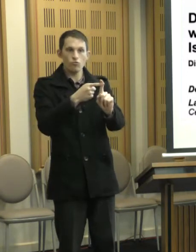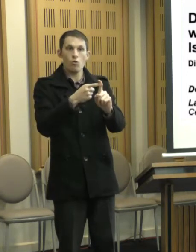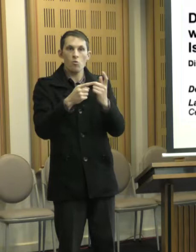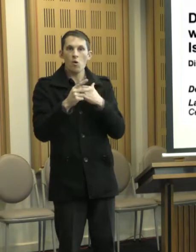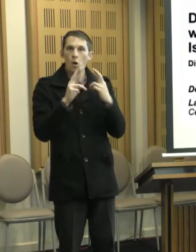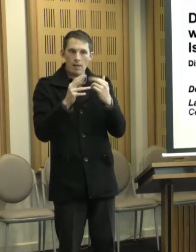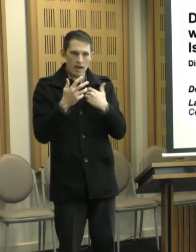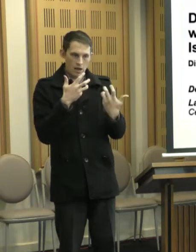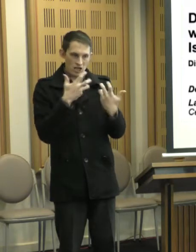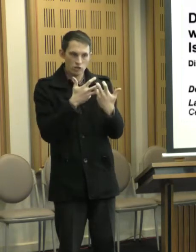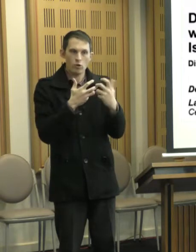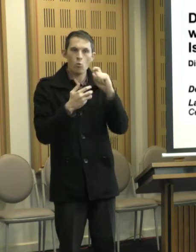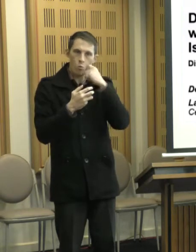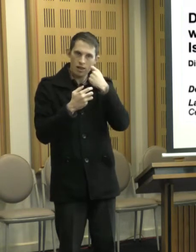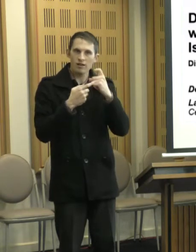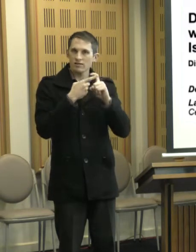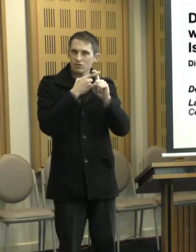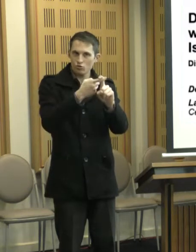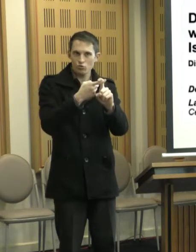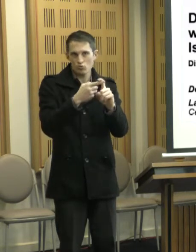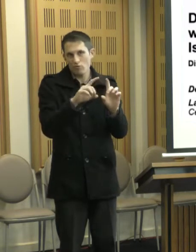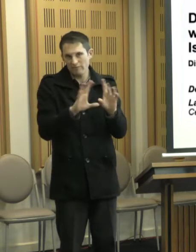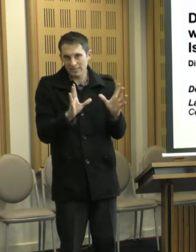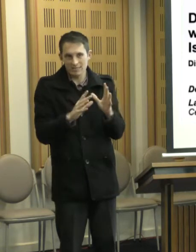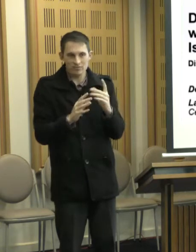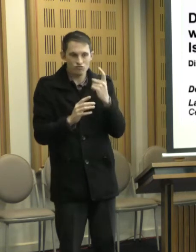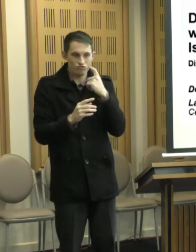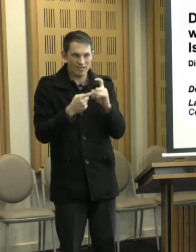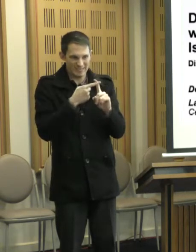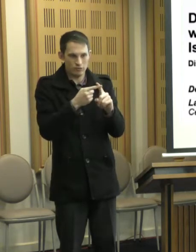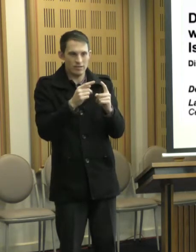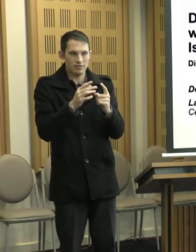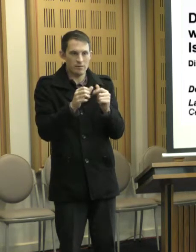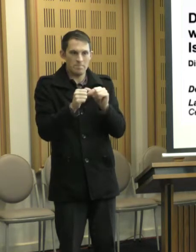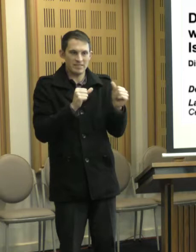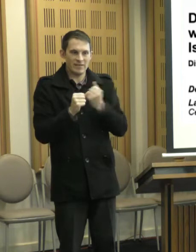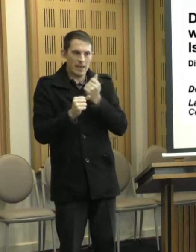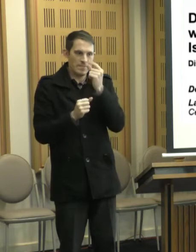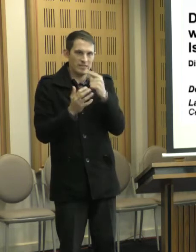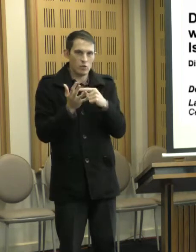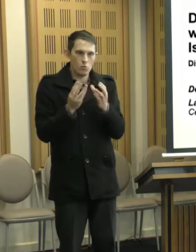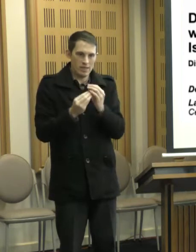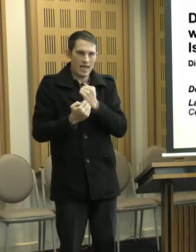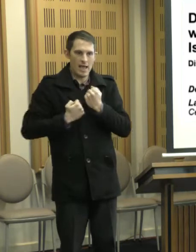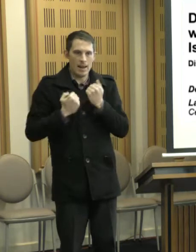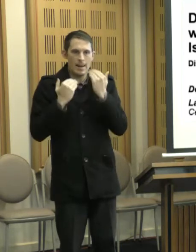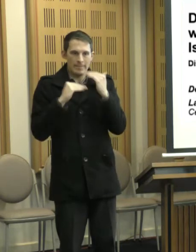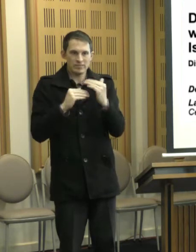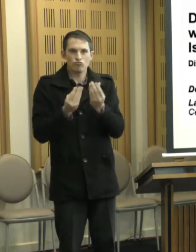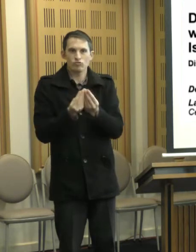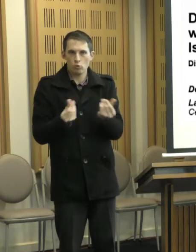will continue, obviously, um, to the best of our ability with the limited resources we have. Um,